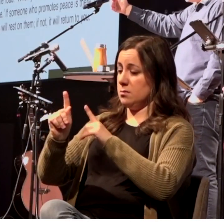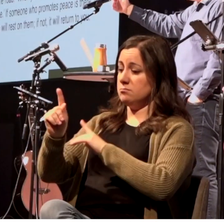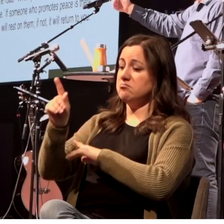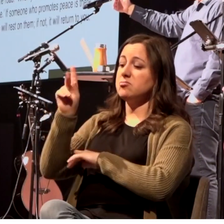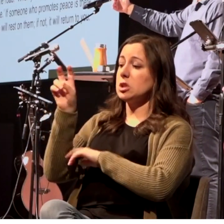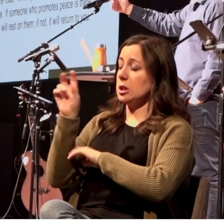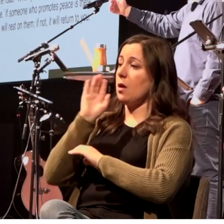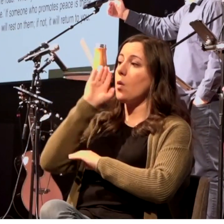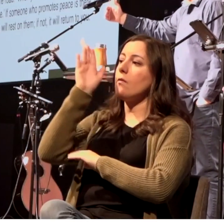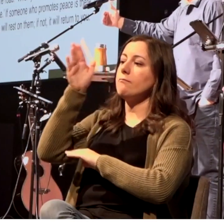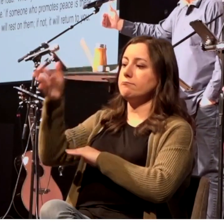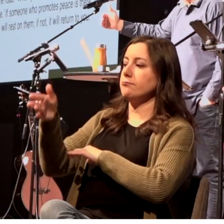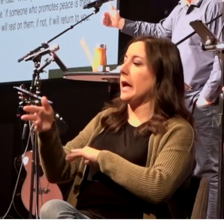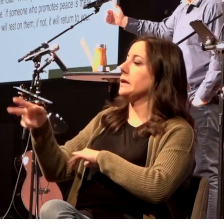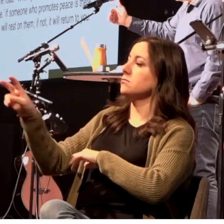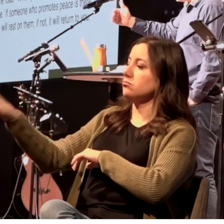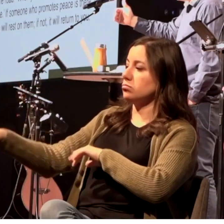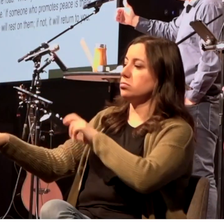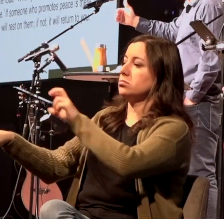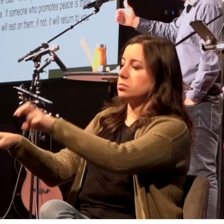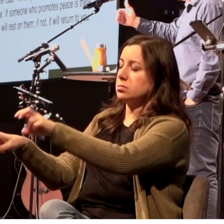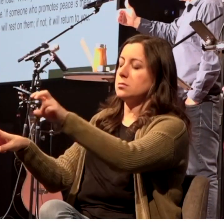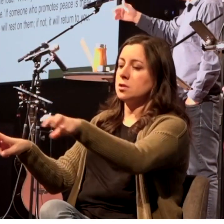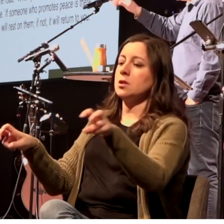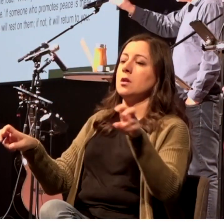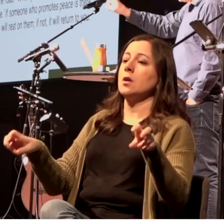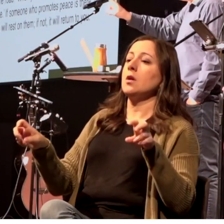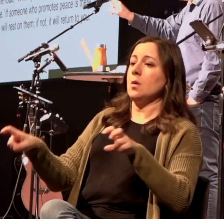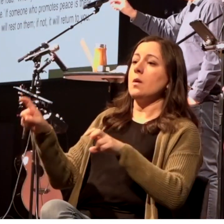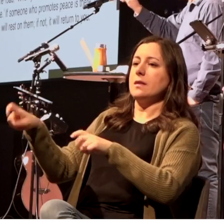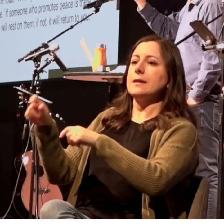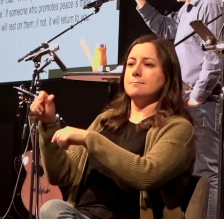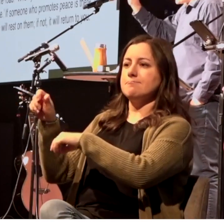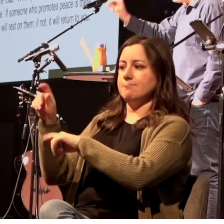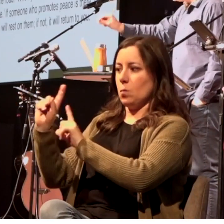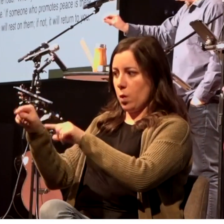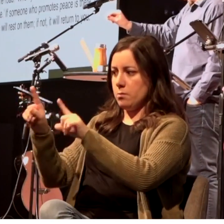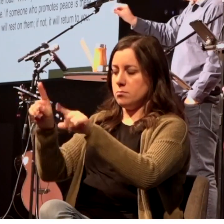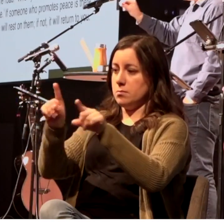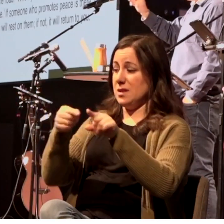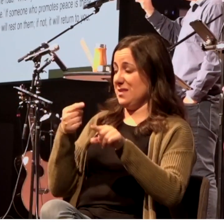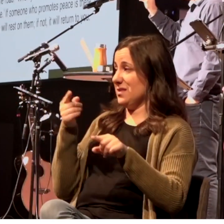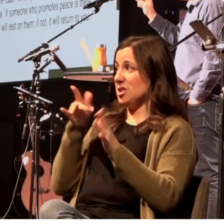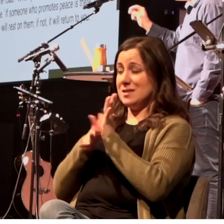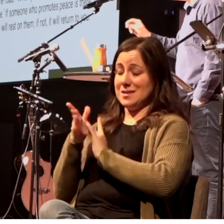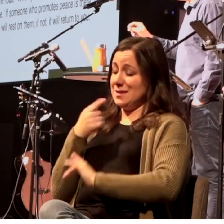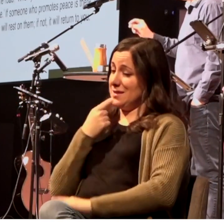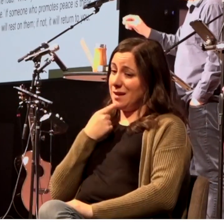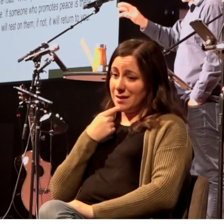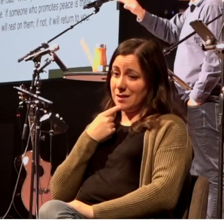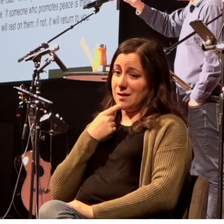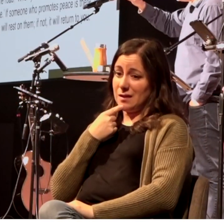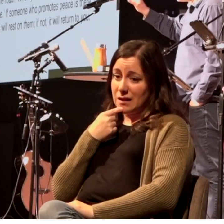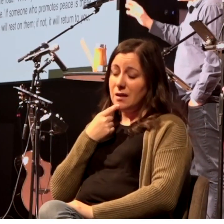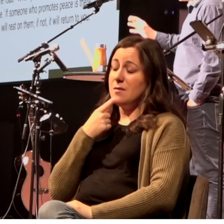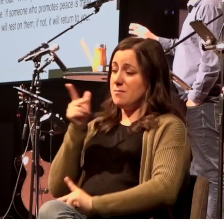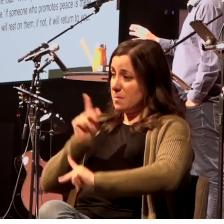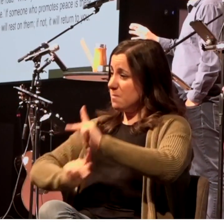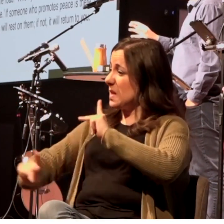town and place where he was about to go and he told them the harvest is plentiful but the workers are few ask the Lord of the harvest